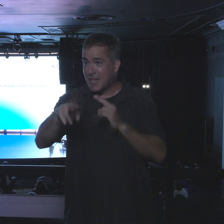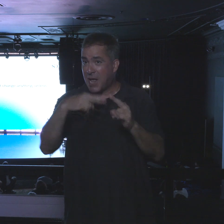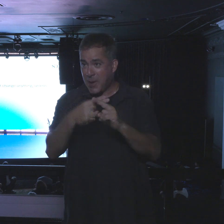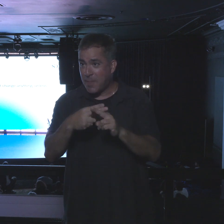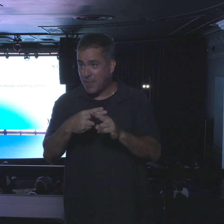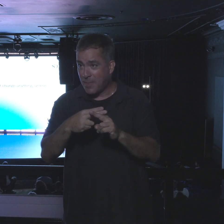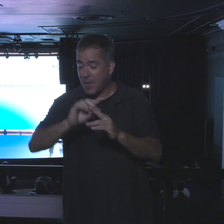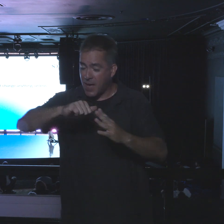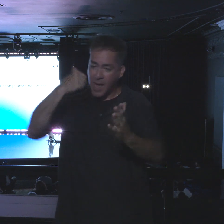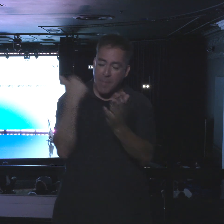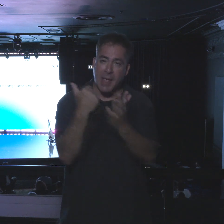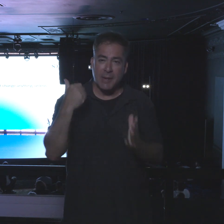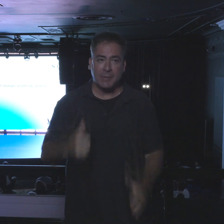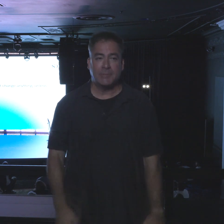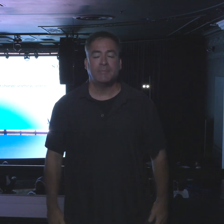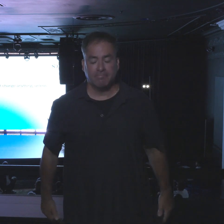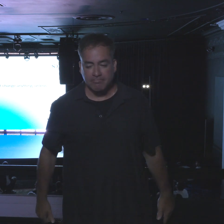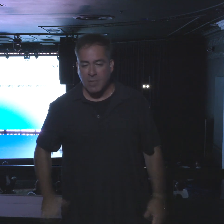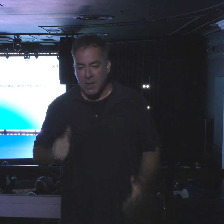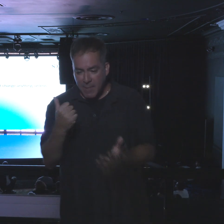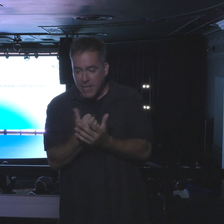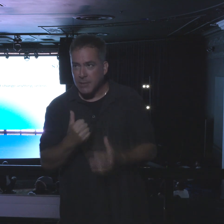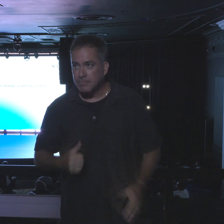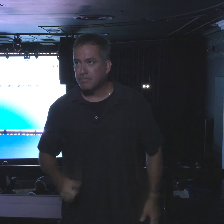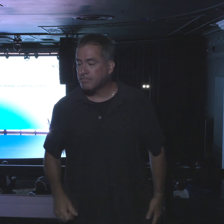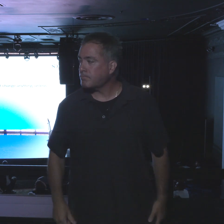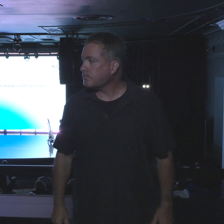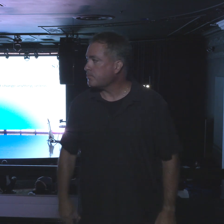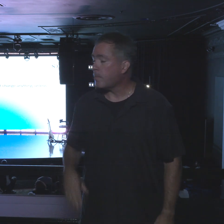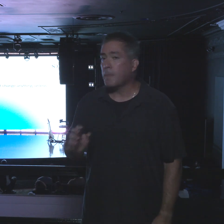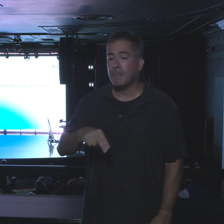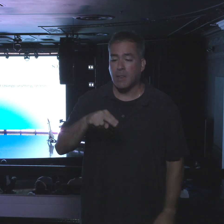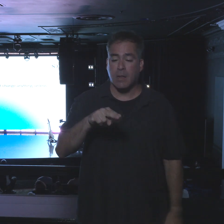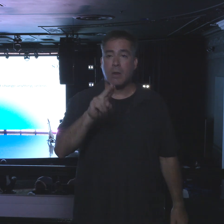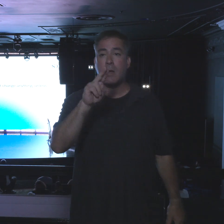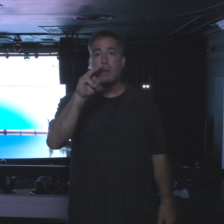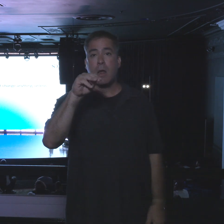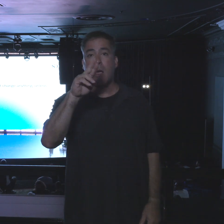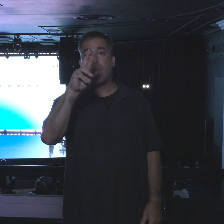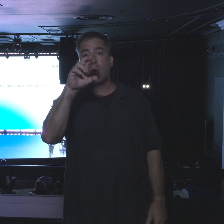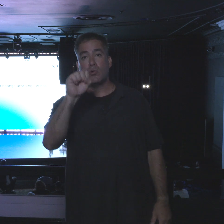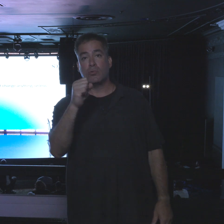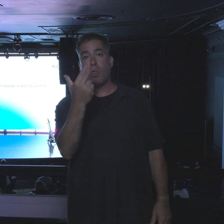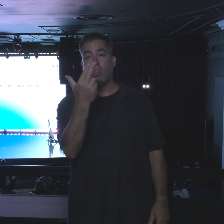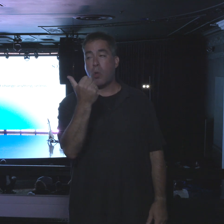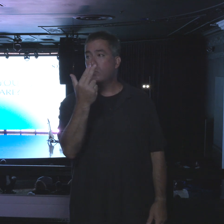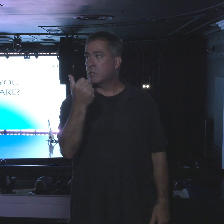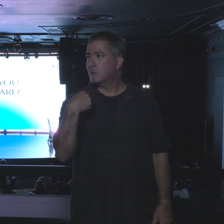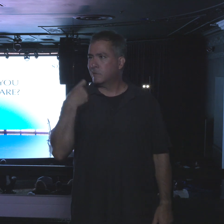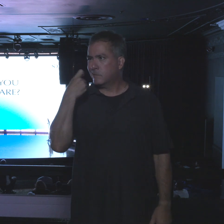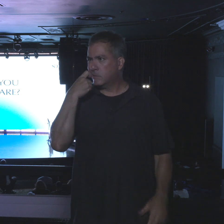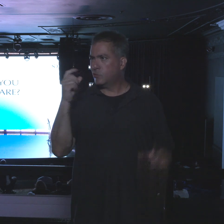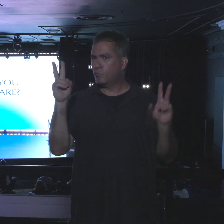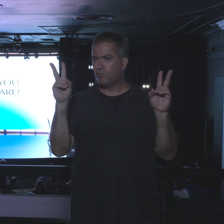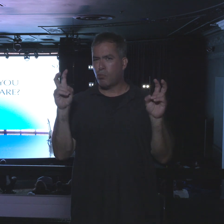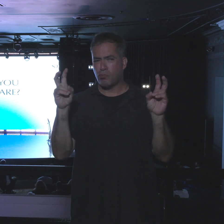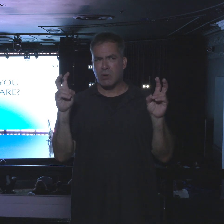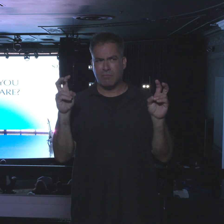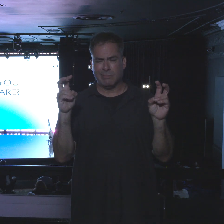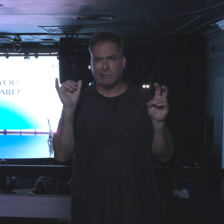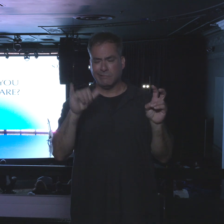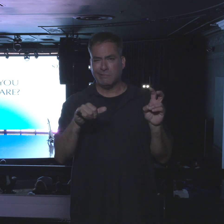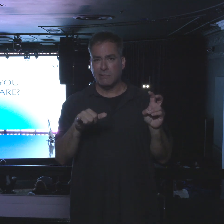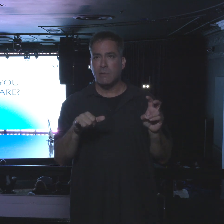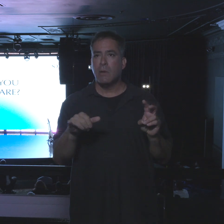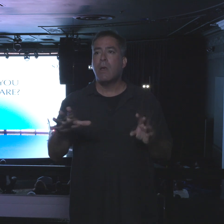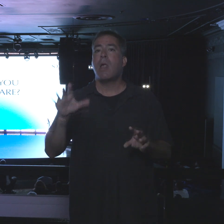and amen. In Numbers 13, where I quoted from, this is a very